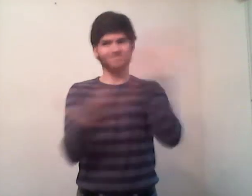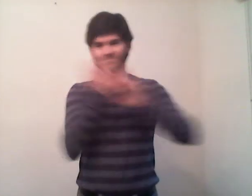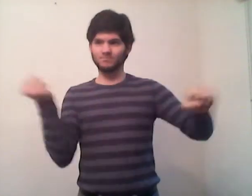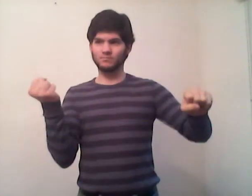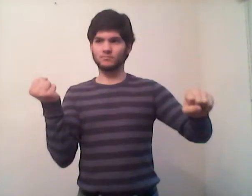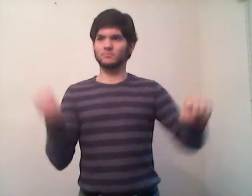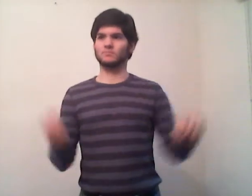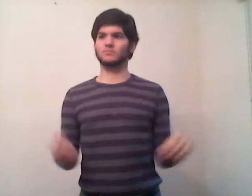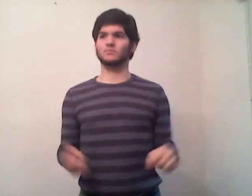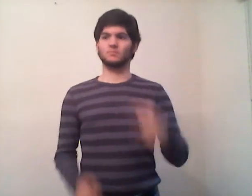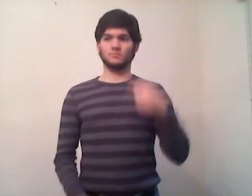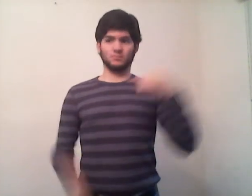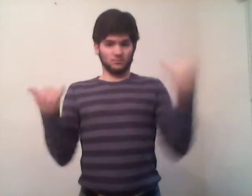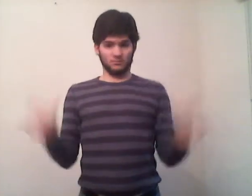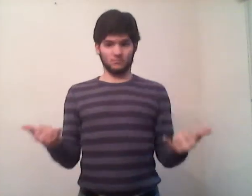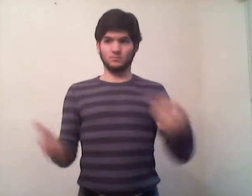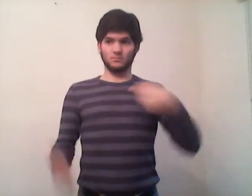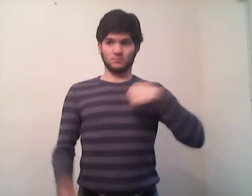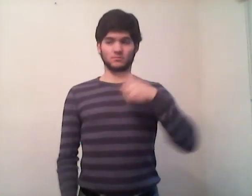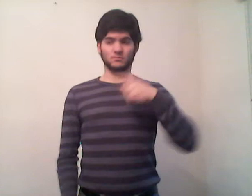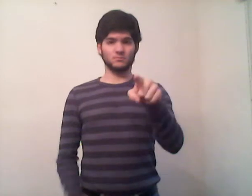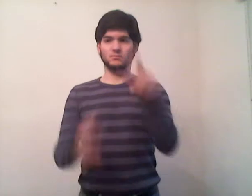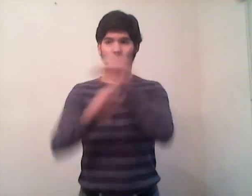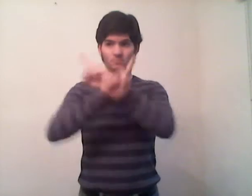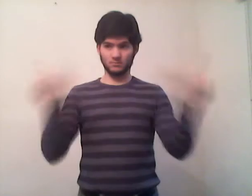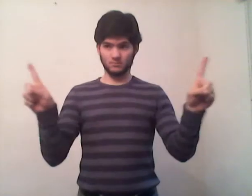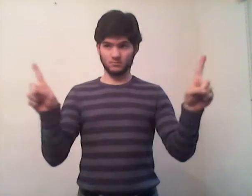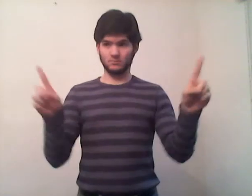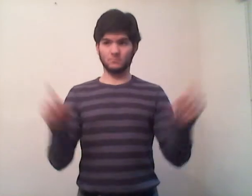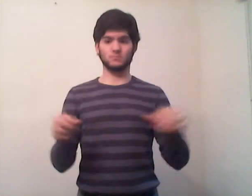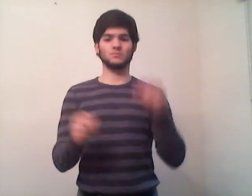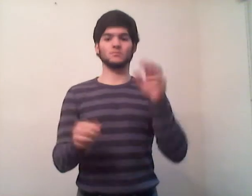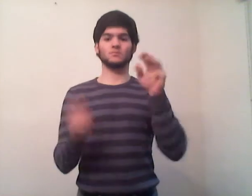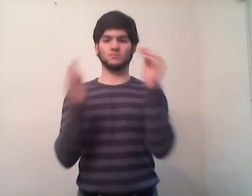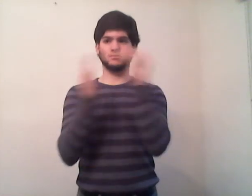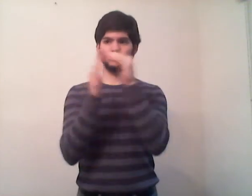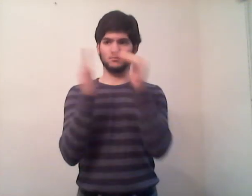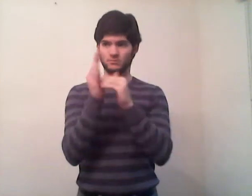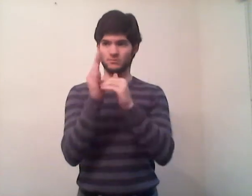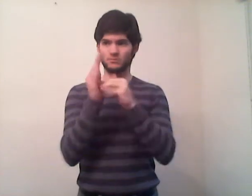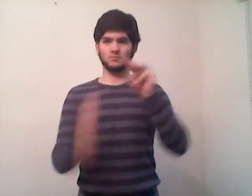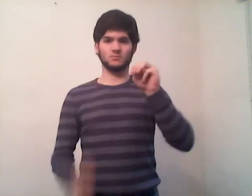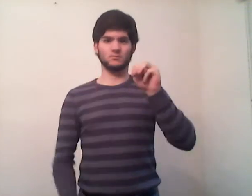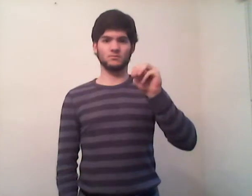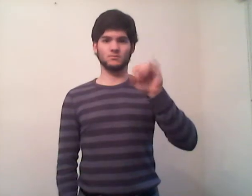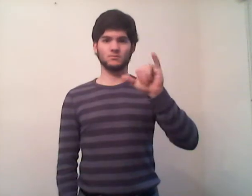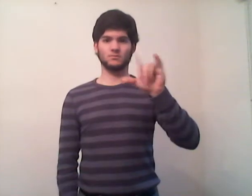between us and a million